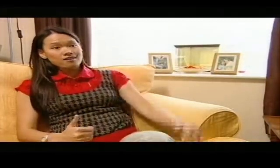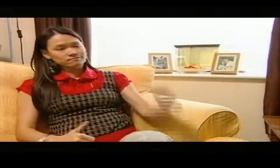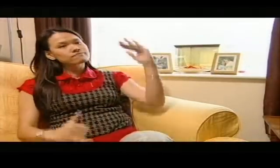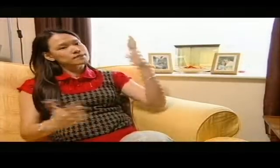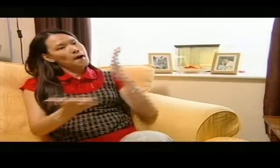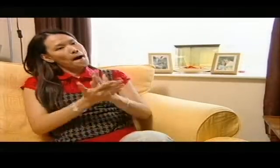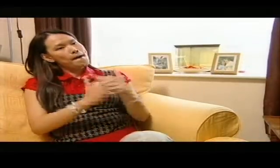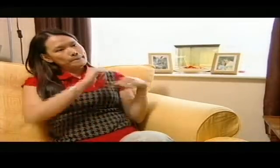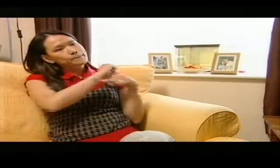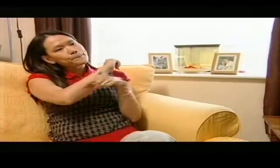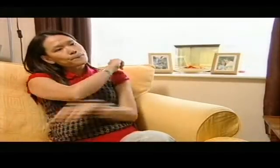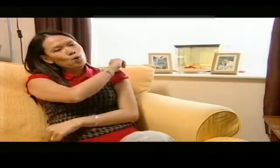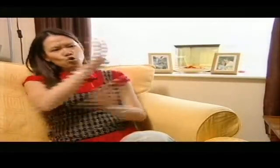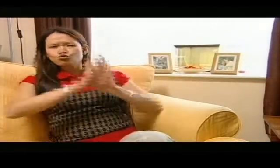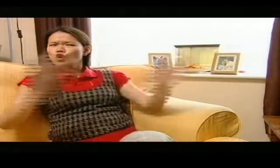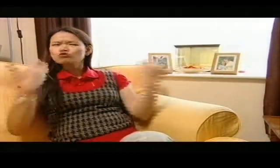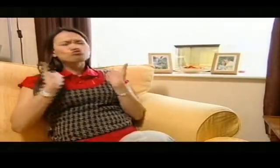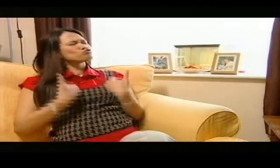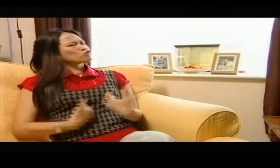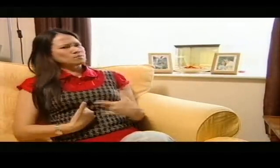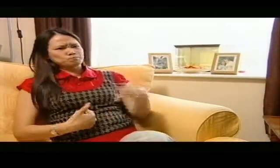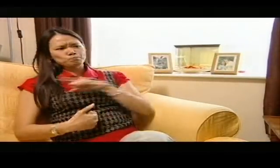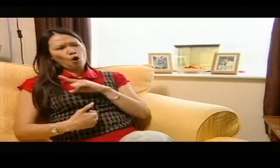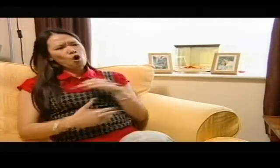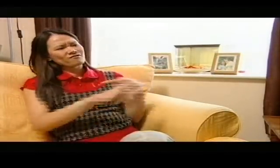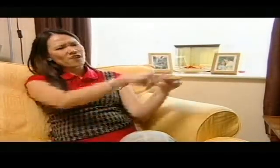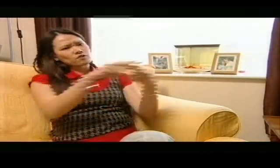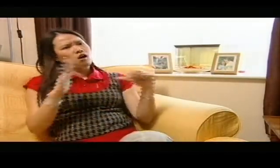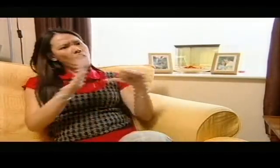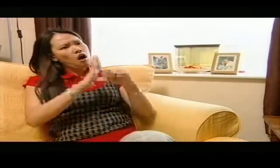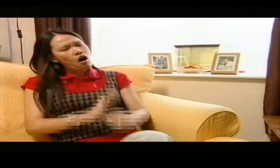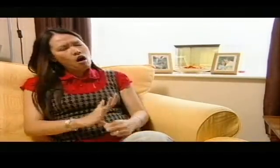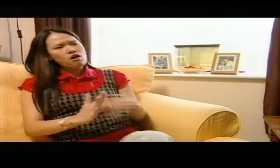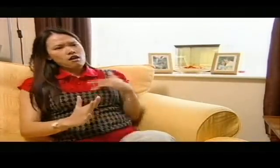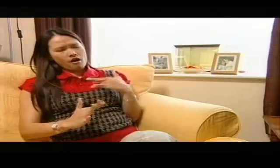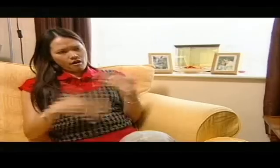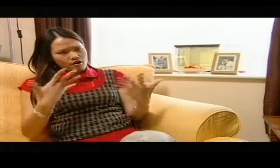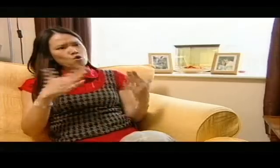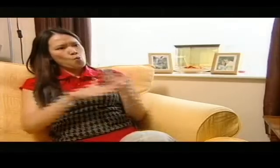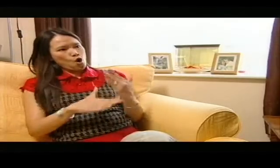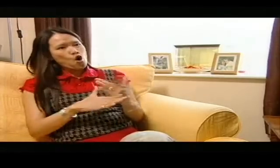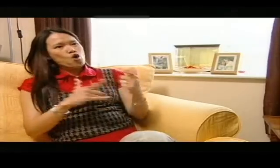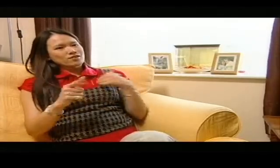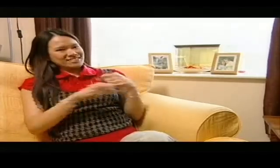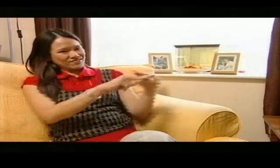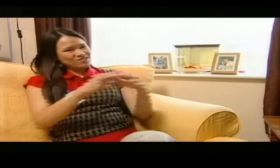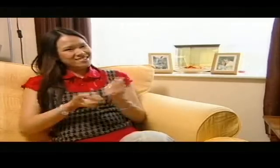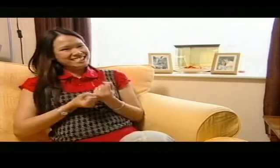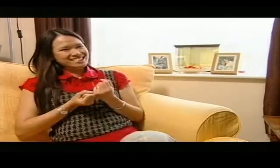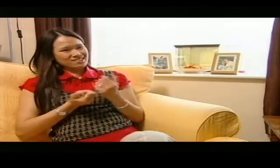We had a poor life. Growing up we weren't rich. We had a hard life. We went to work. There were eight of us all